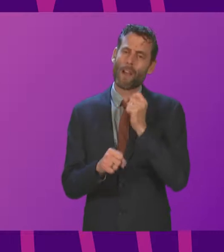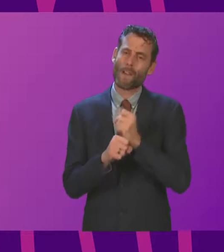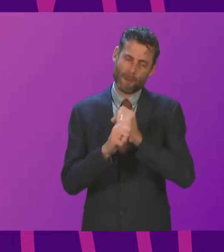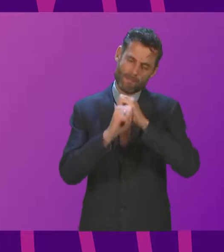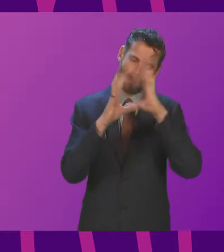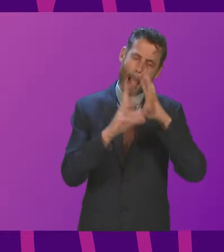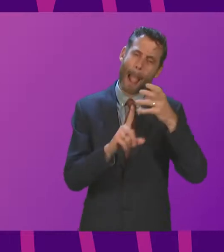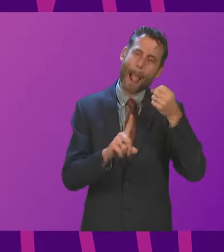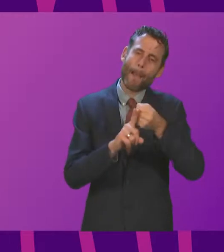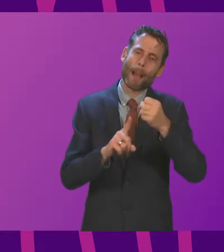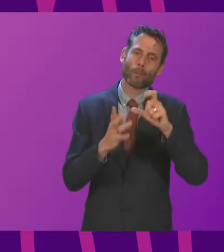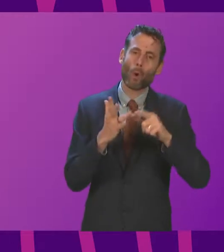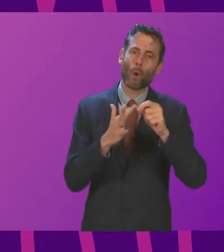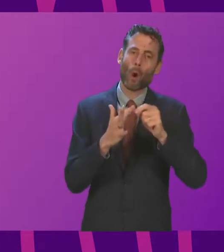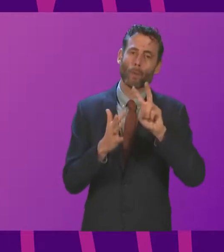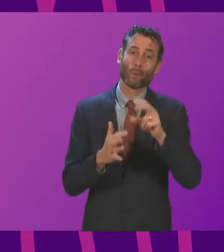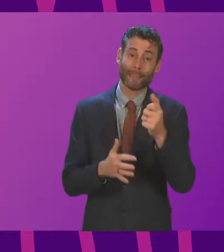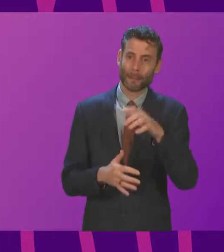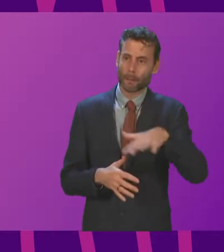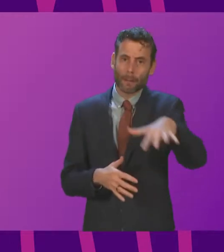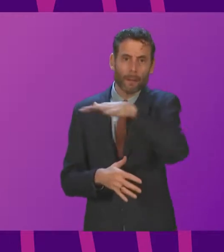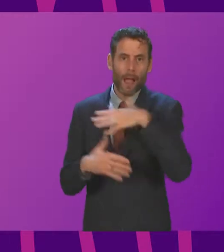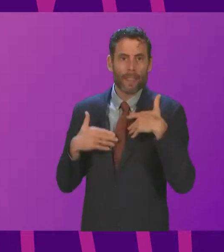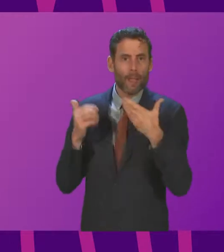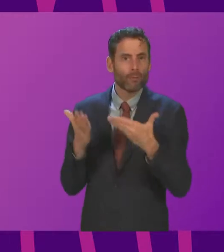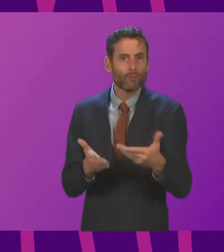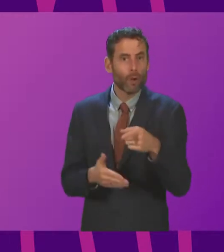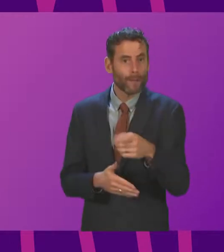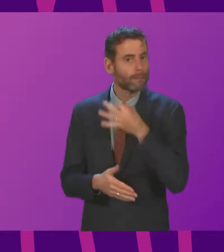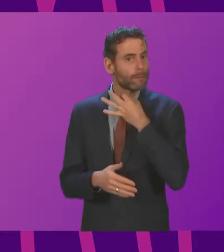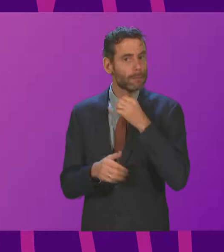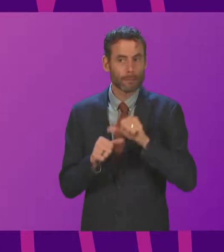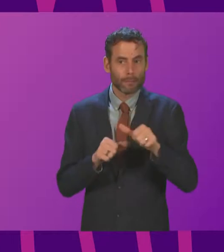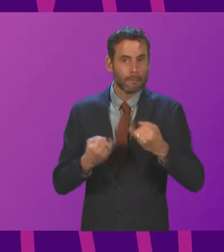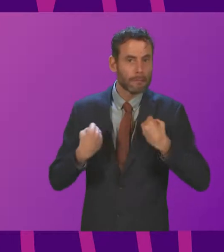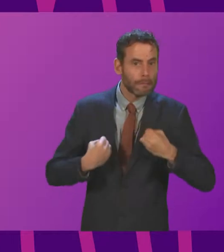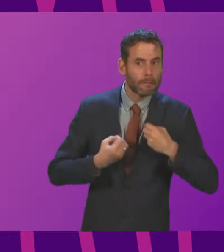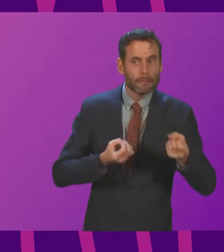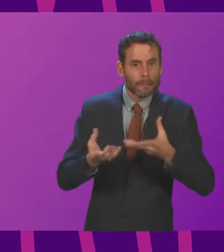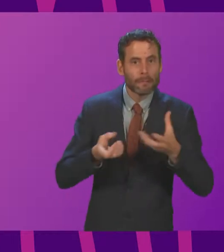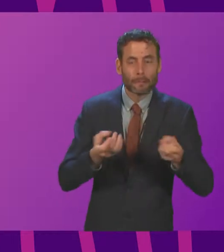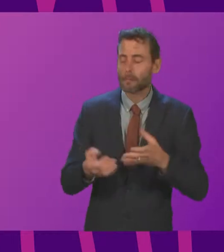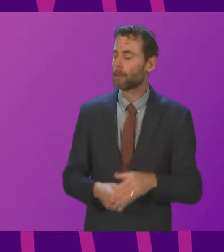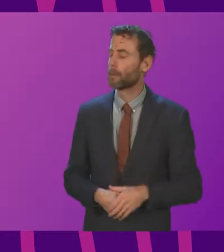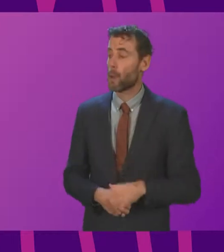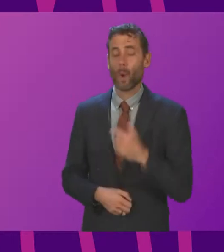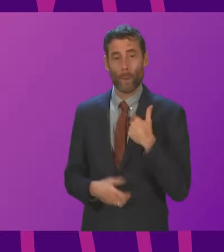Minister. Well, the Scottish Government is working very closely with NHS, Greater Glasgow and Clyde. We have been doing so for some months to plan and